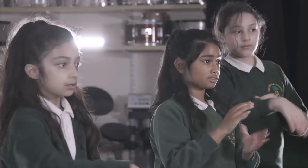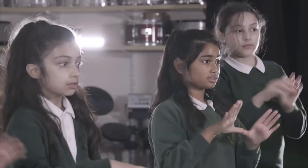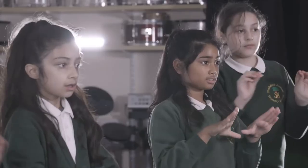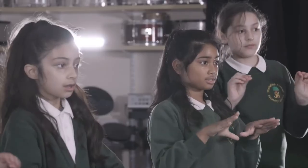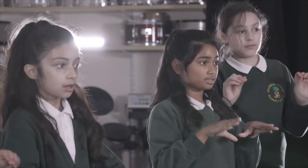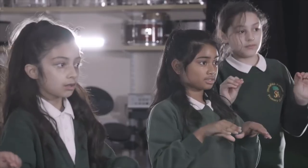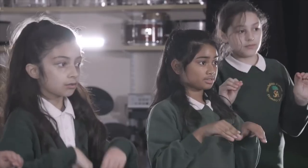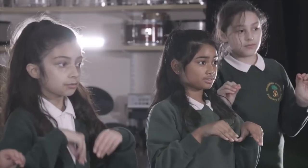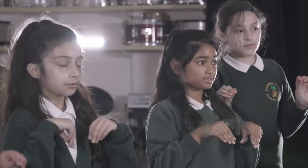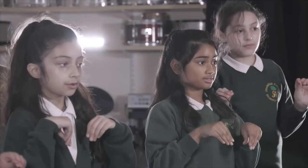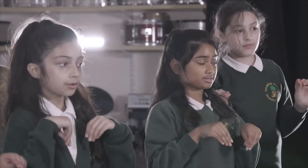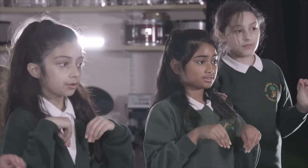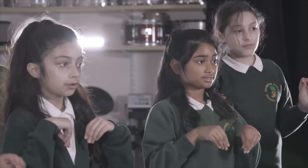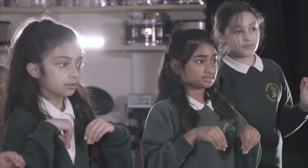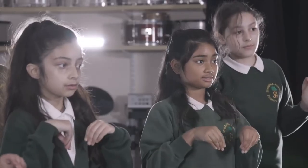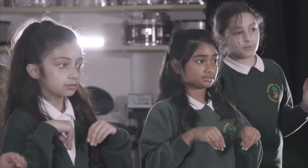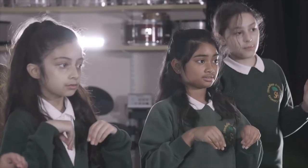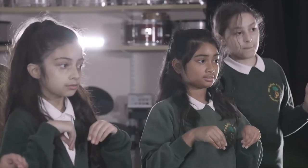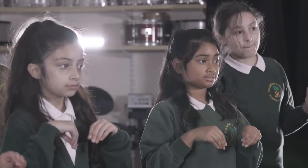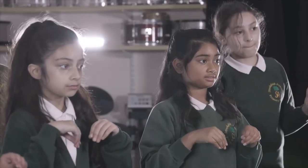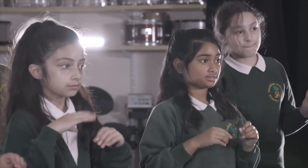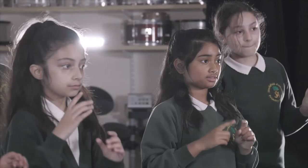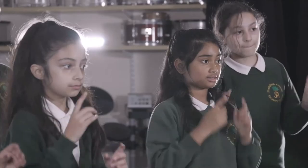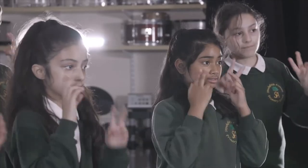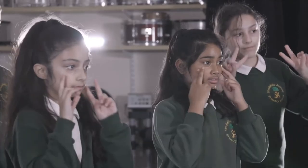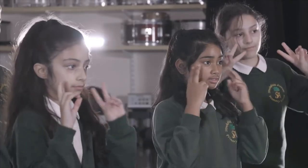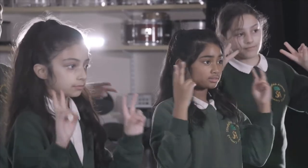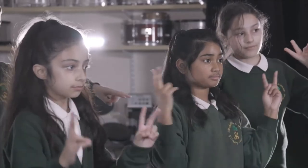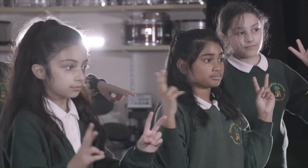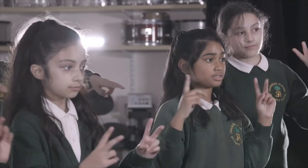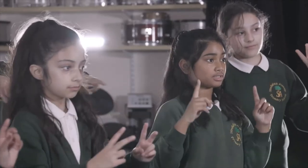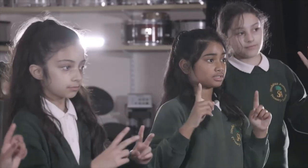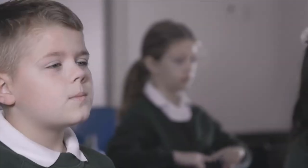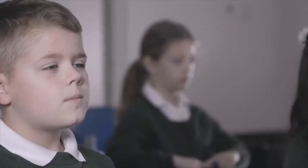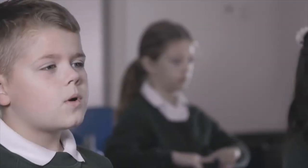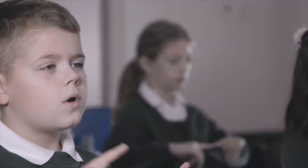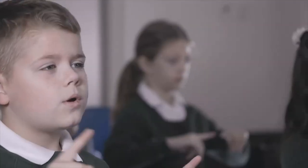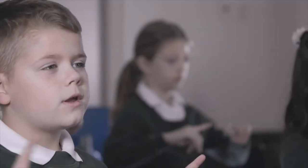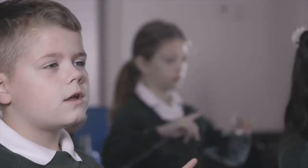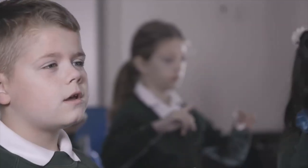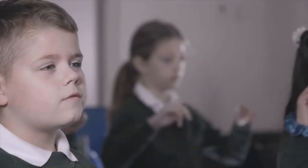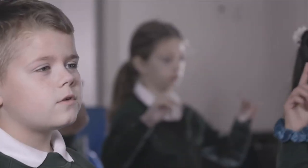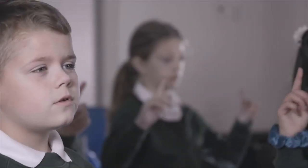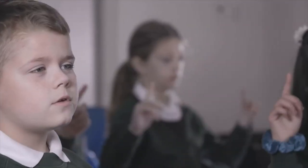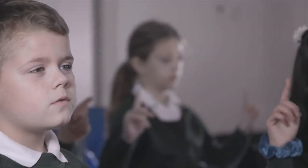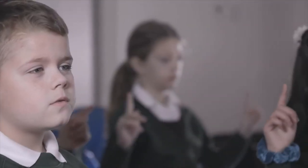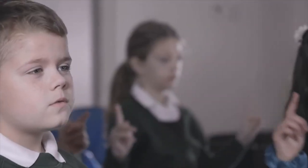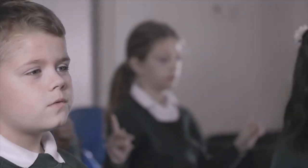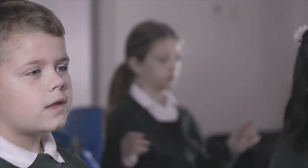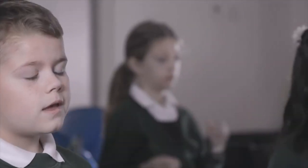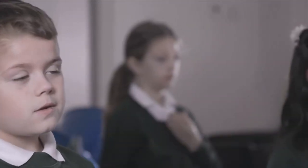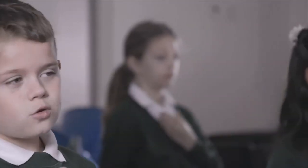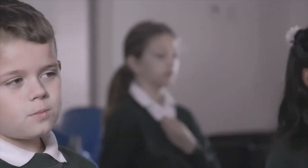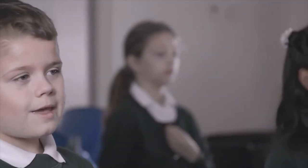gone Let's take a brand new point of view So that humanity